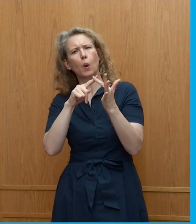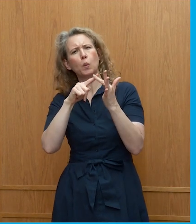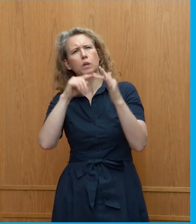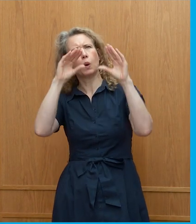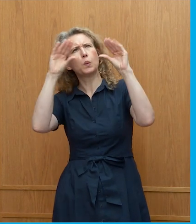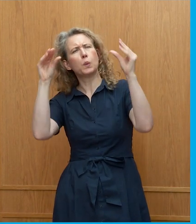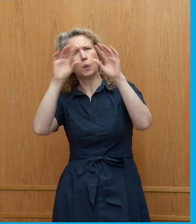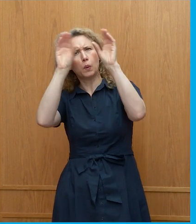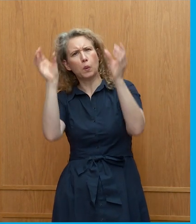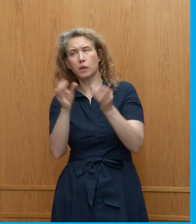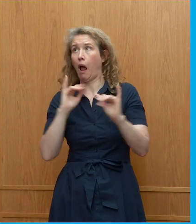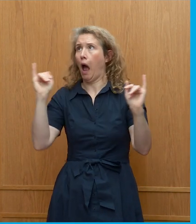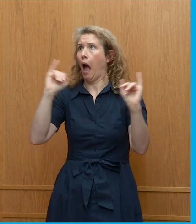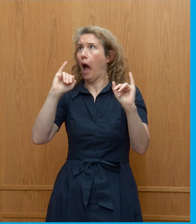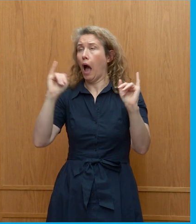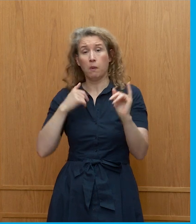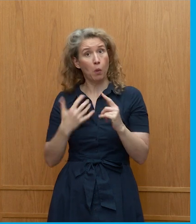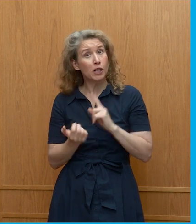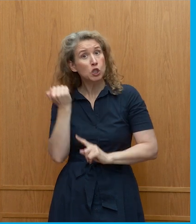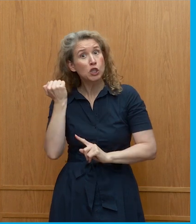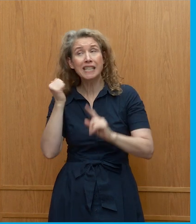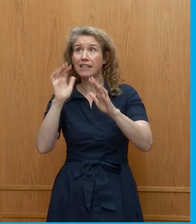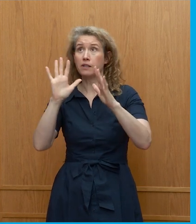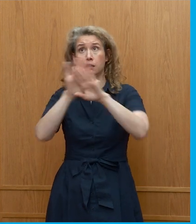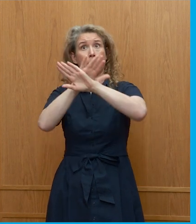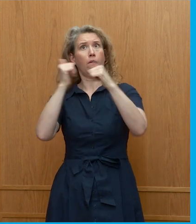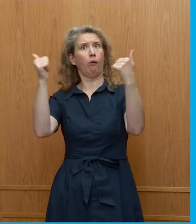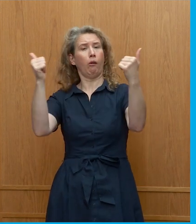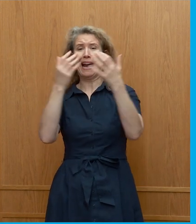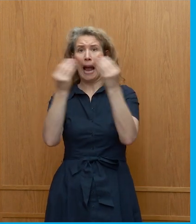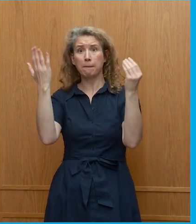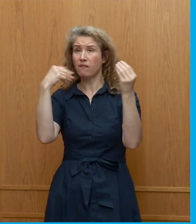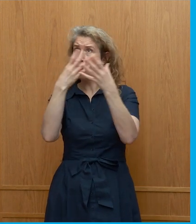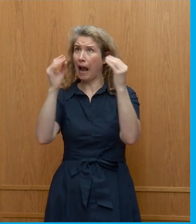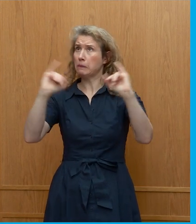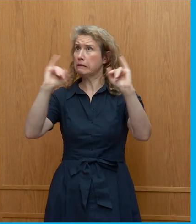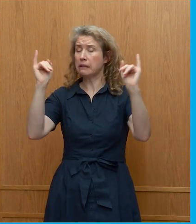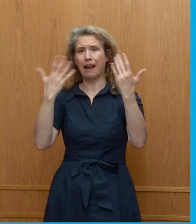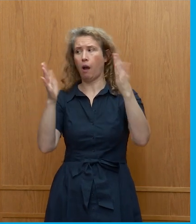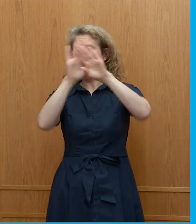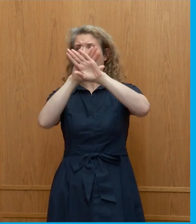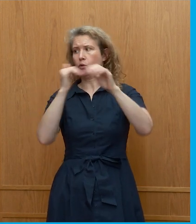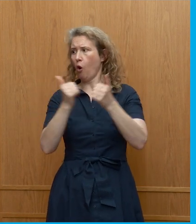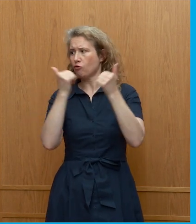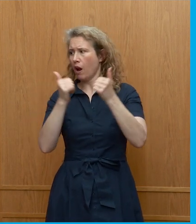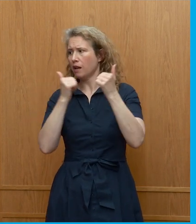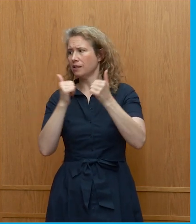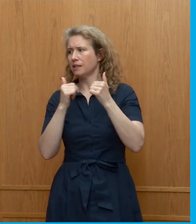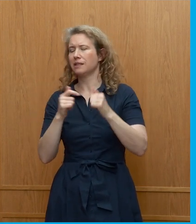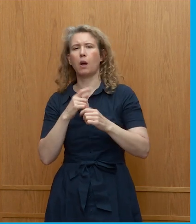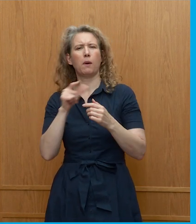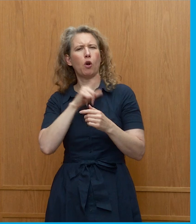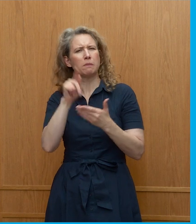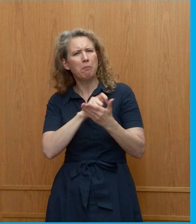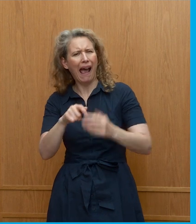where, of course, success was achieved and improvement was made. And there's